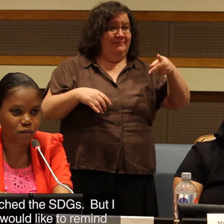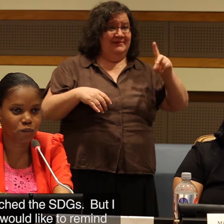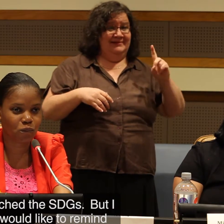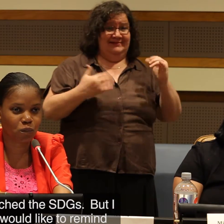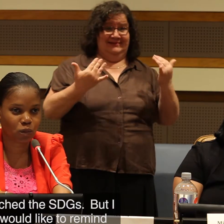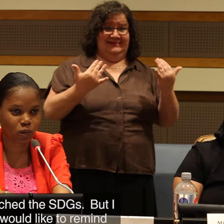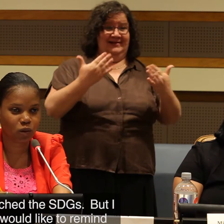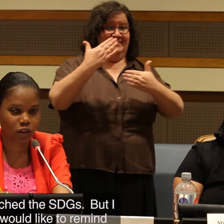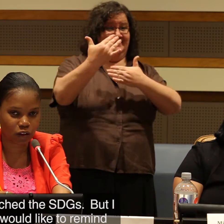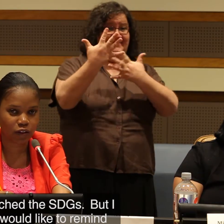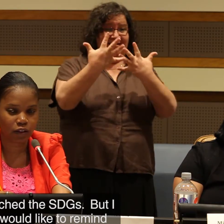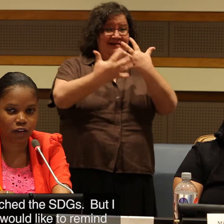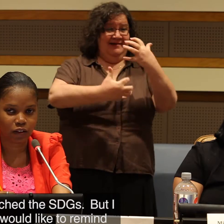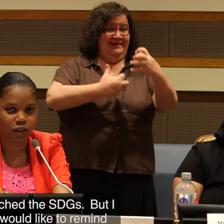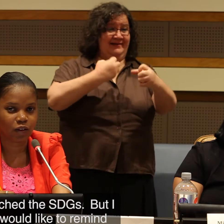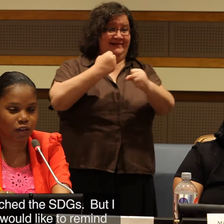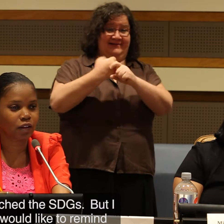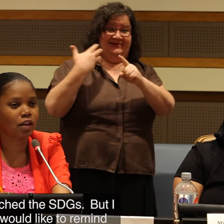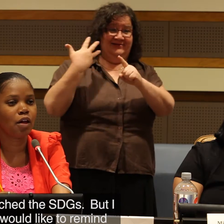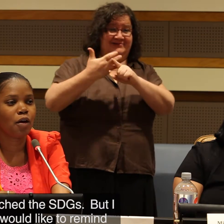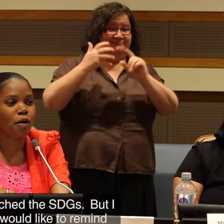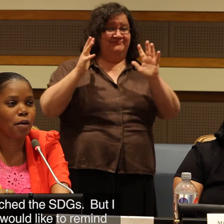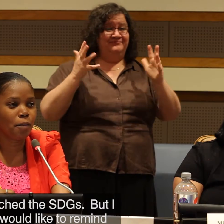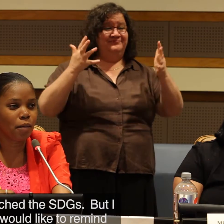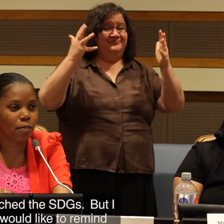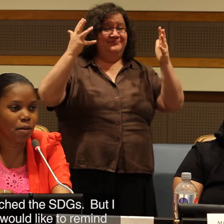also we've launched the SDGs.